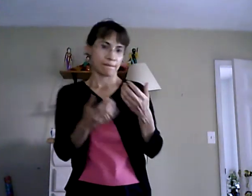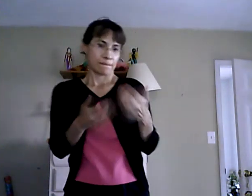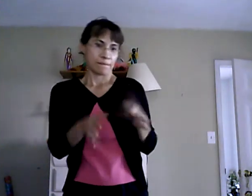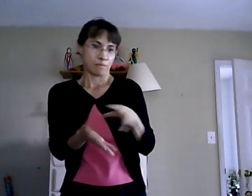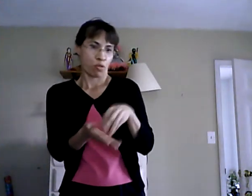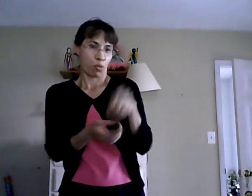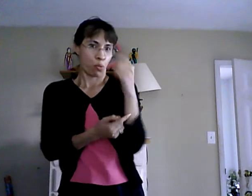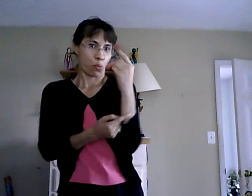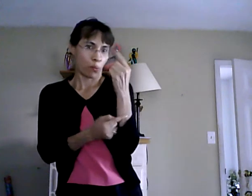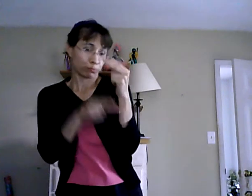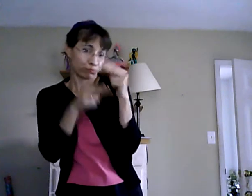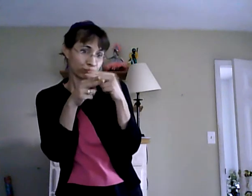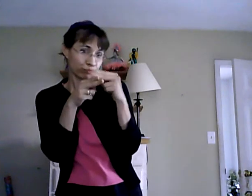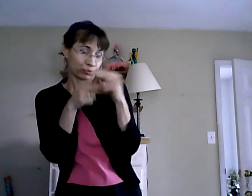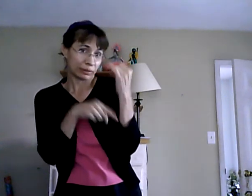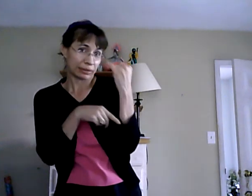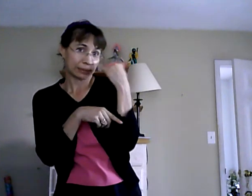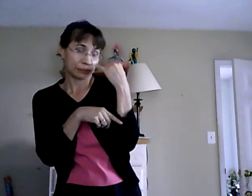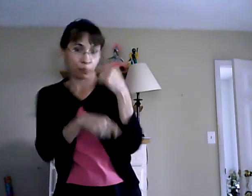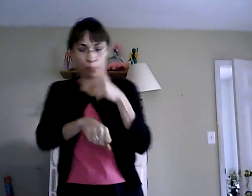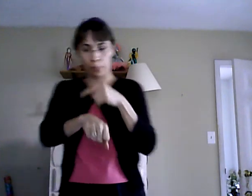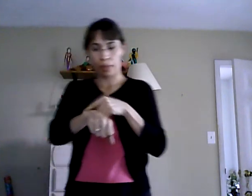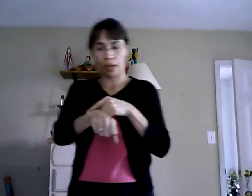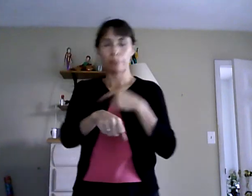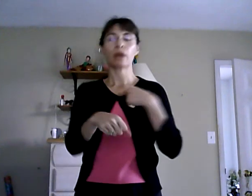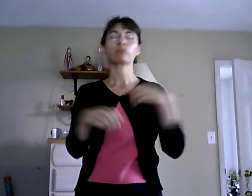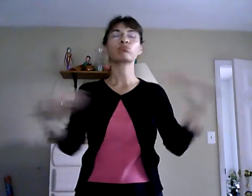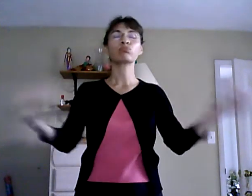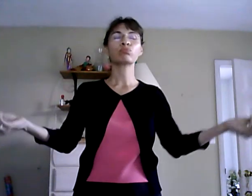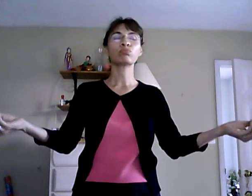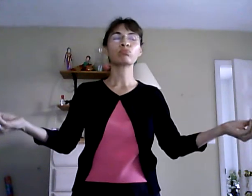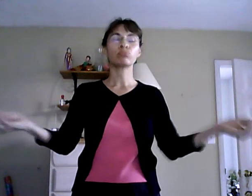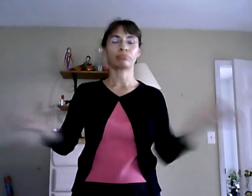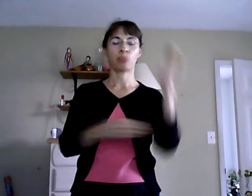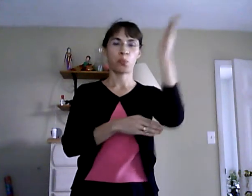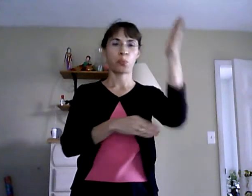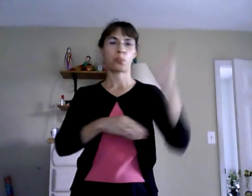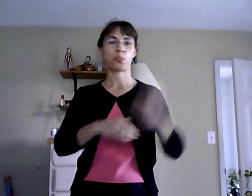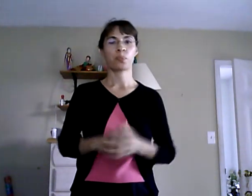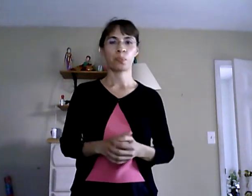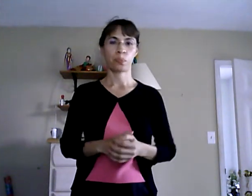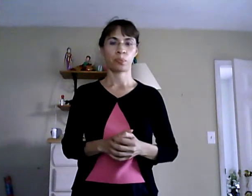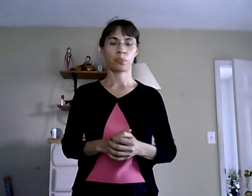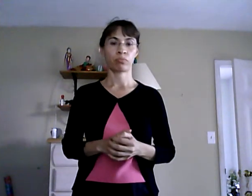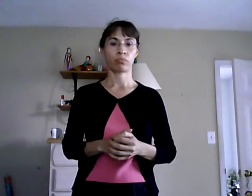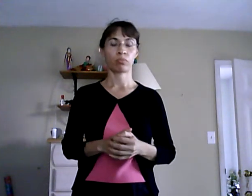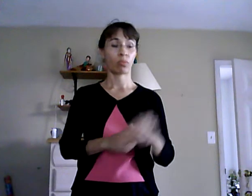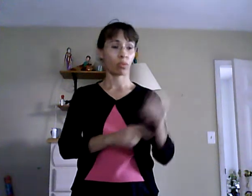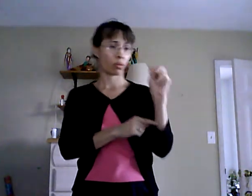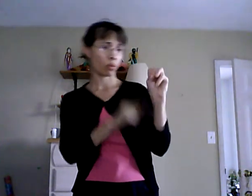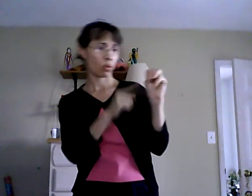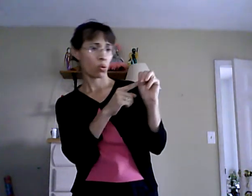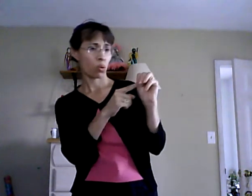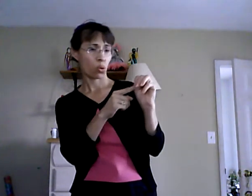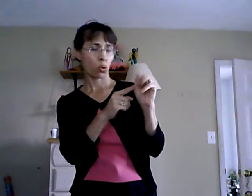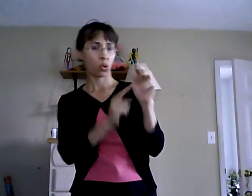using if I have time I like to intonate them they are also tools of powers